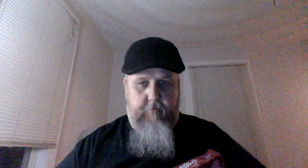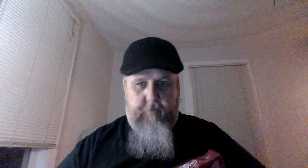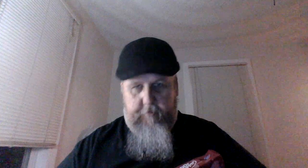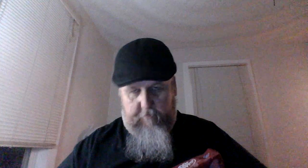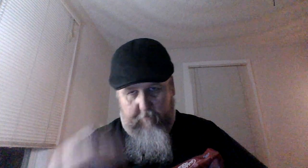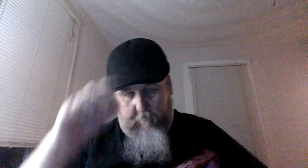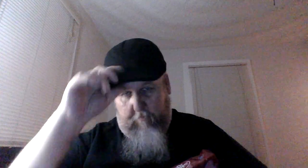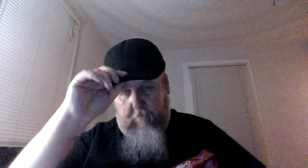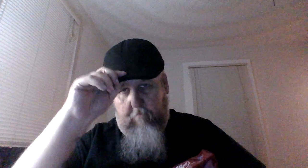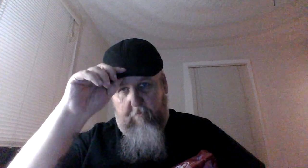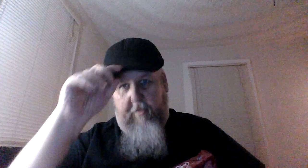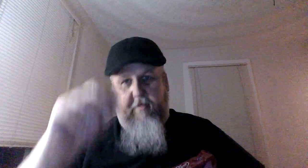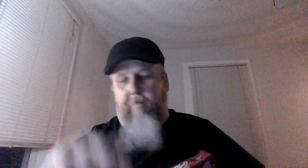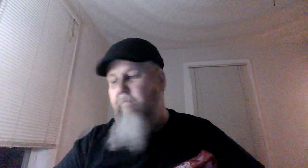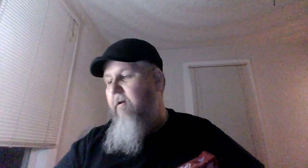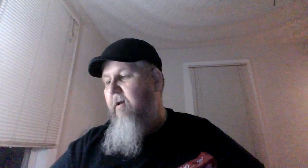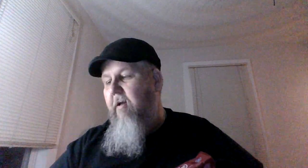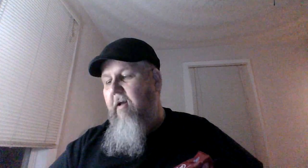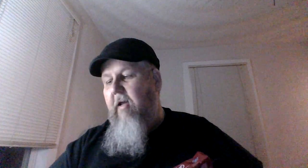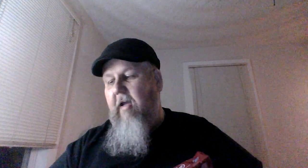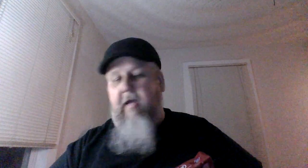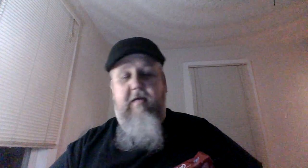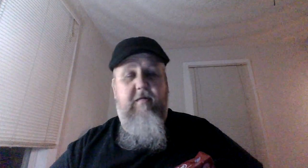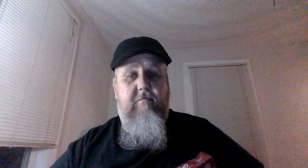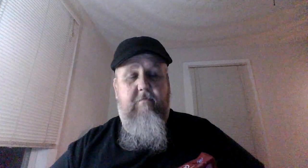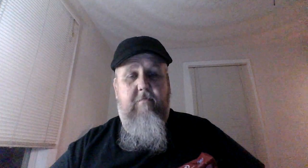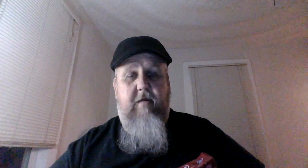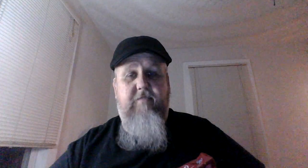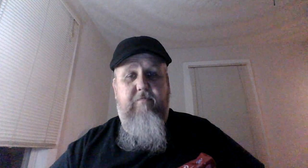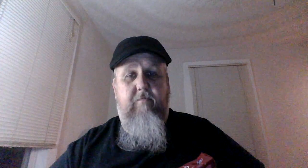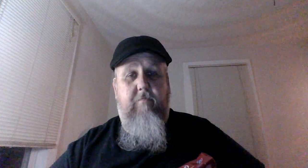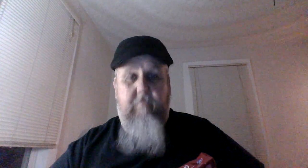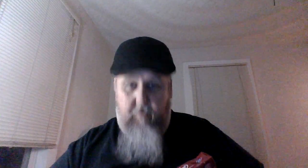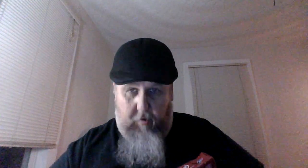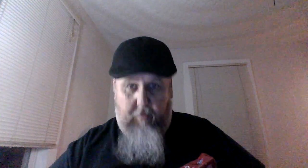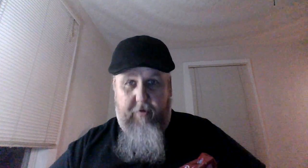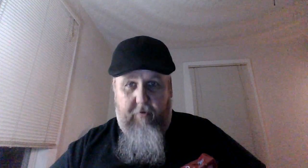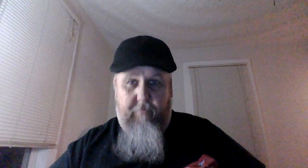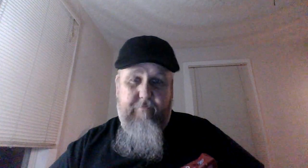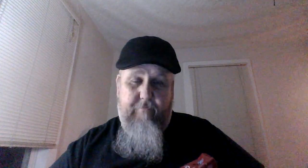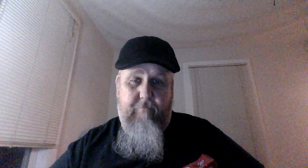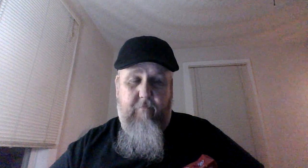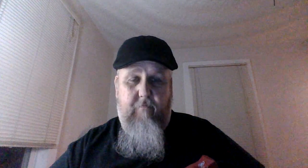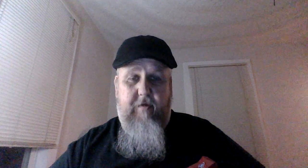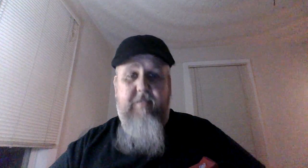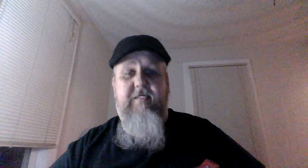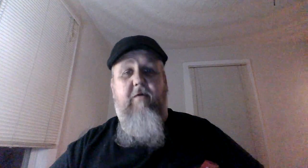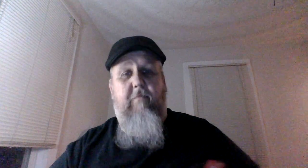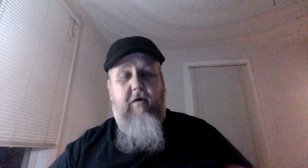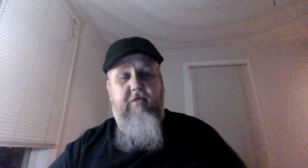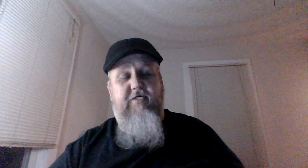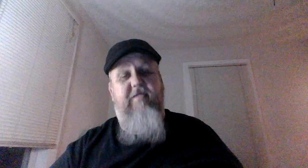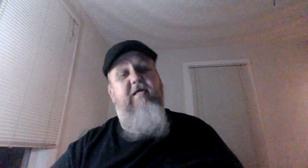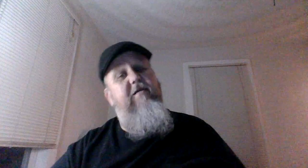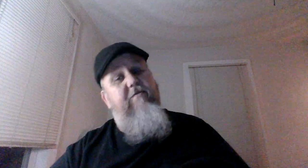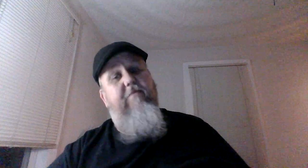Mutt here and as you all know it is now March and in the